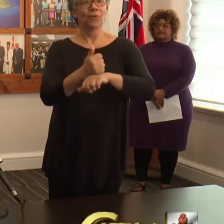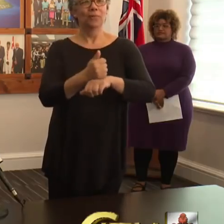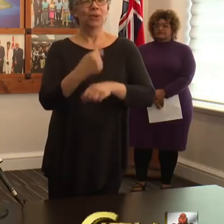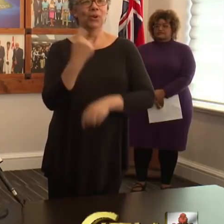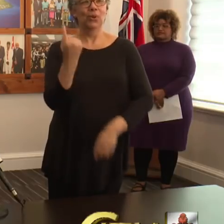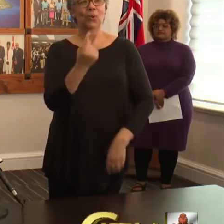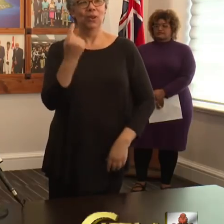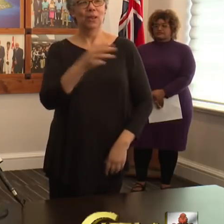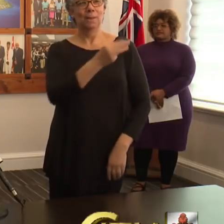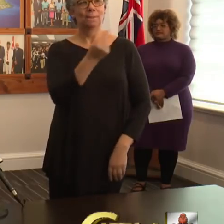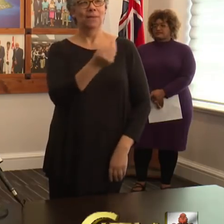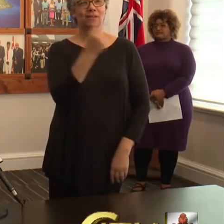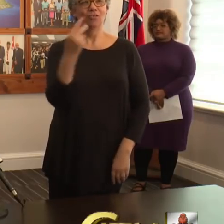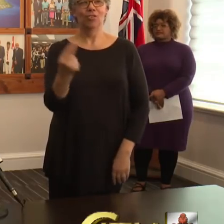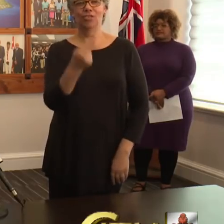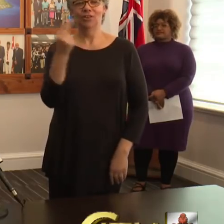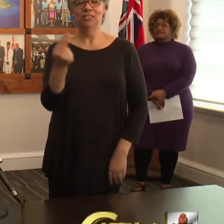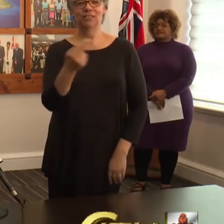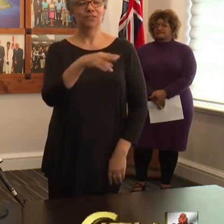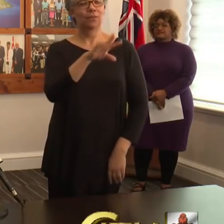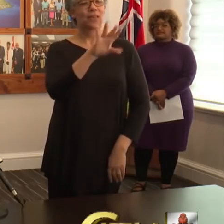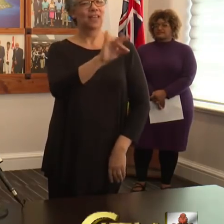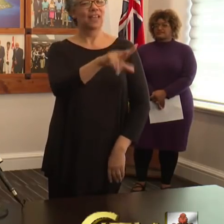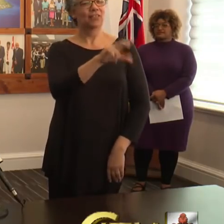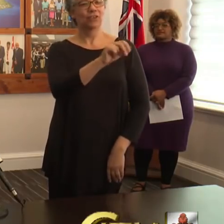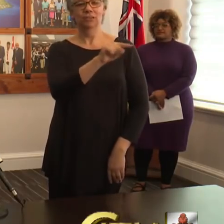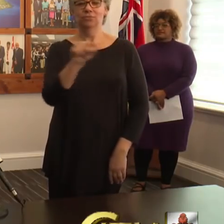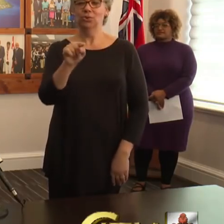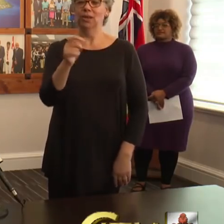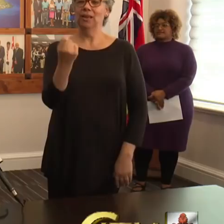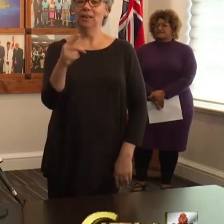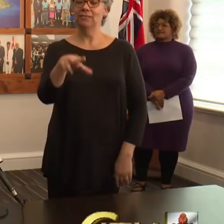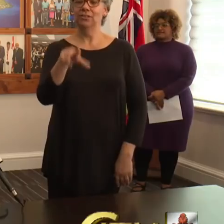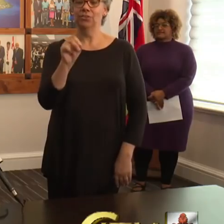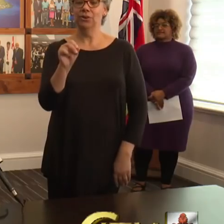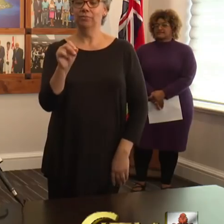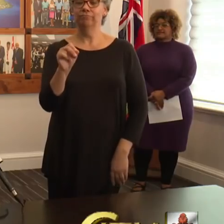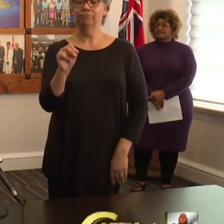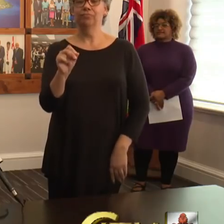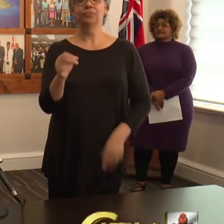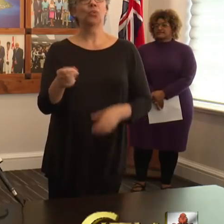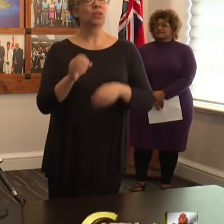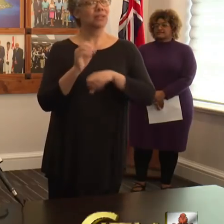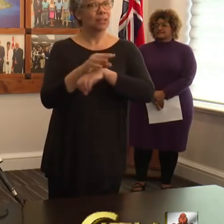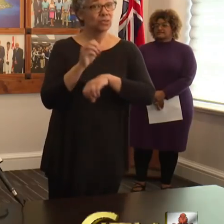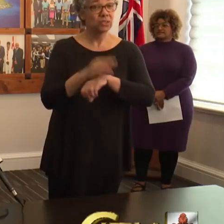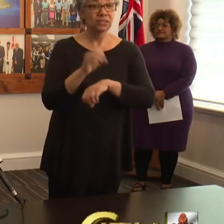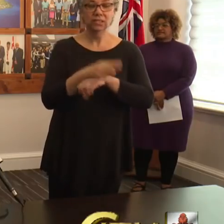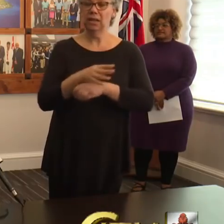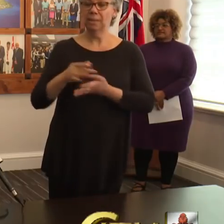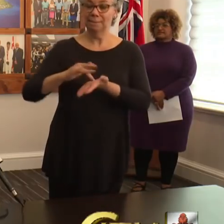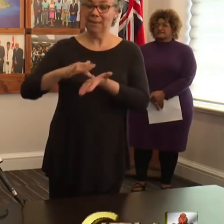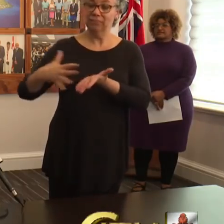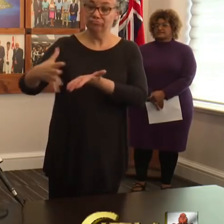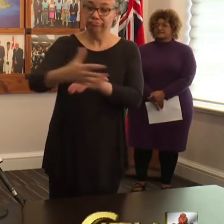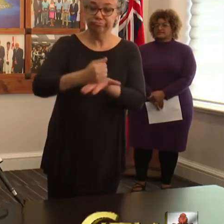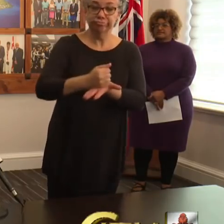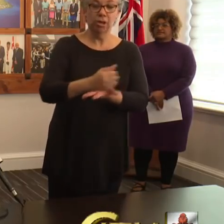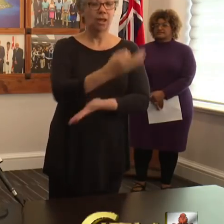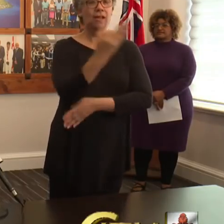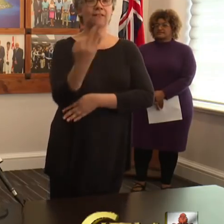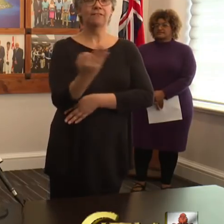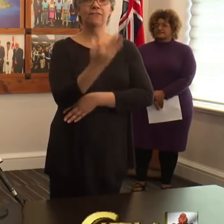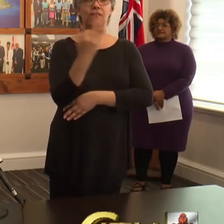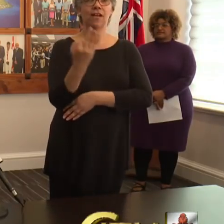to Thursdays from 8.30 a.m. until 11.30 a.m., while consultation and medication collection will take place on